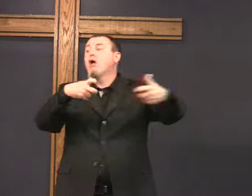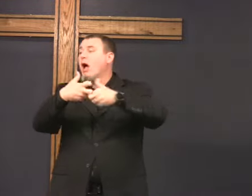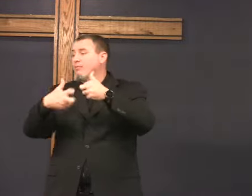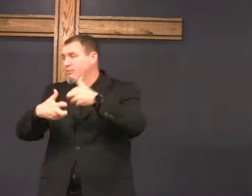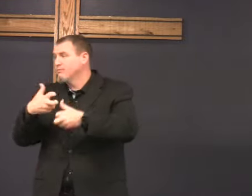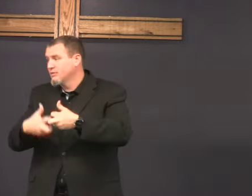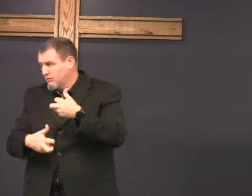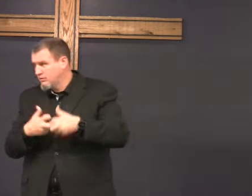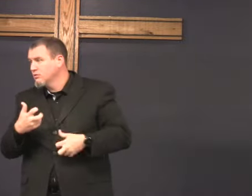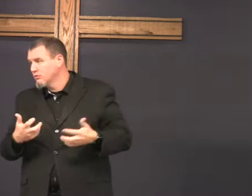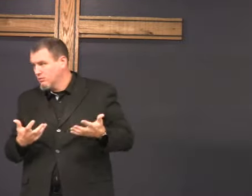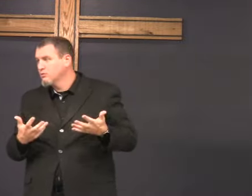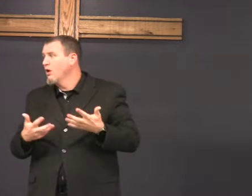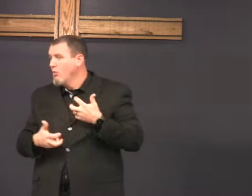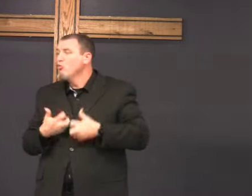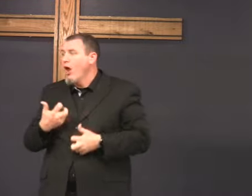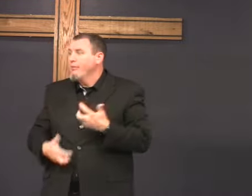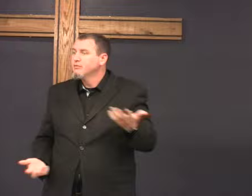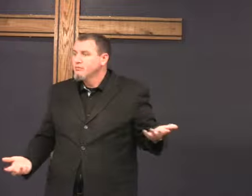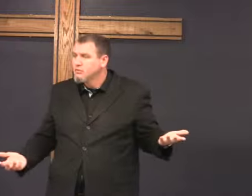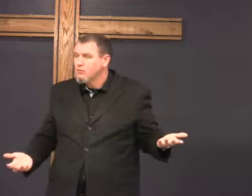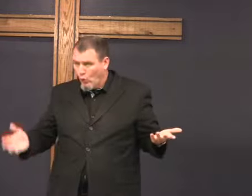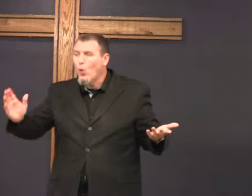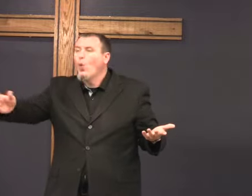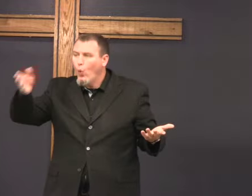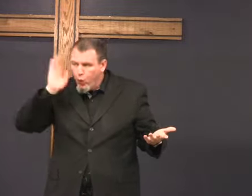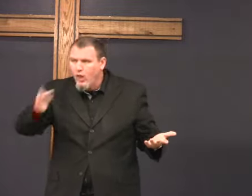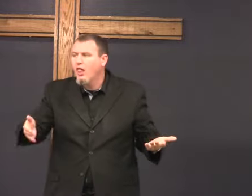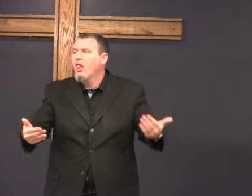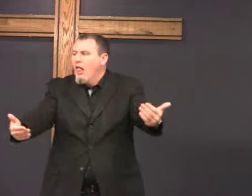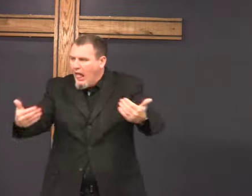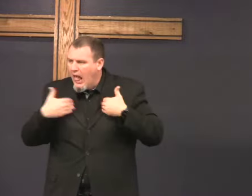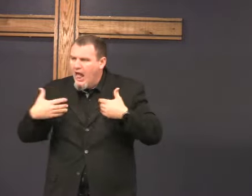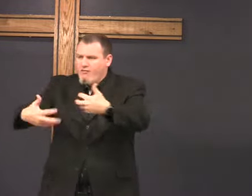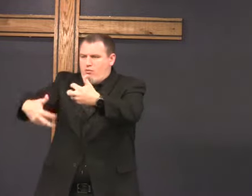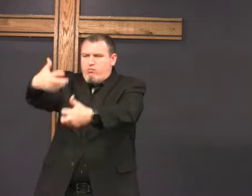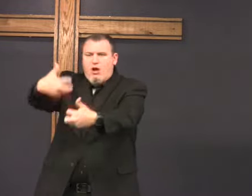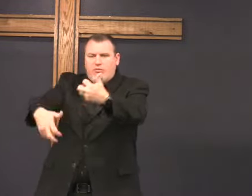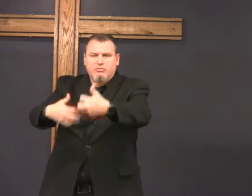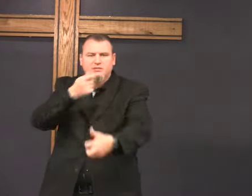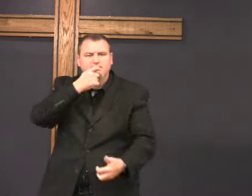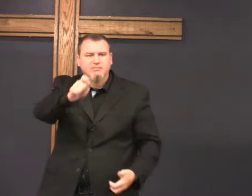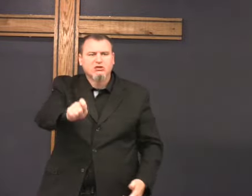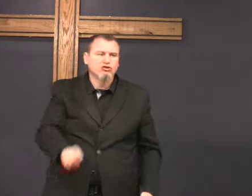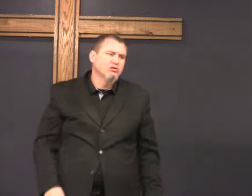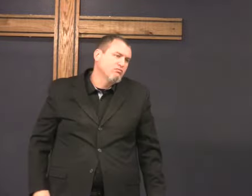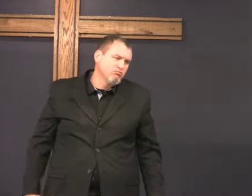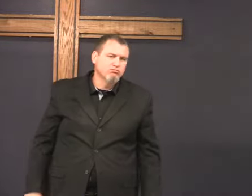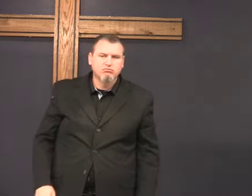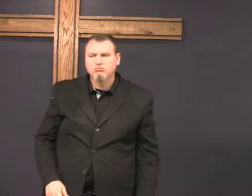You have problems. You will have problems. Period.